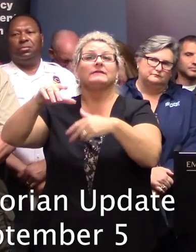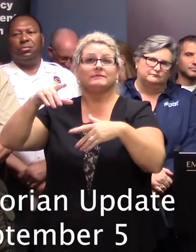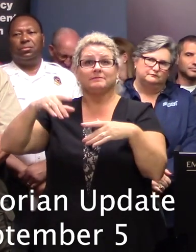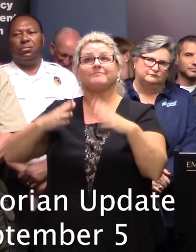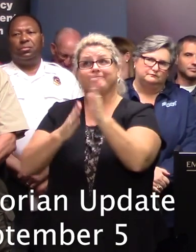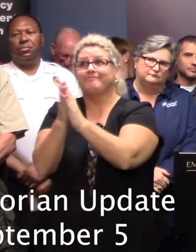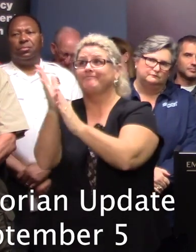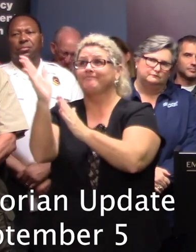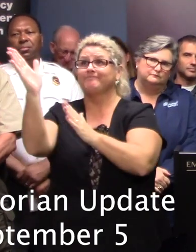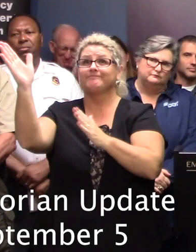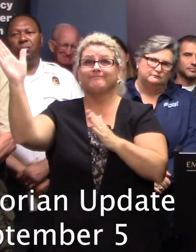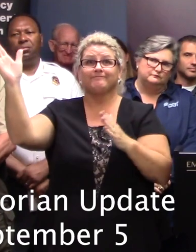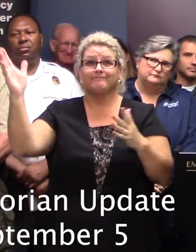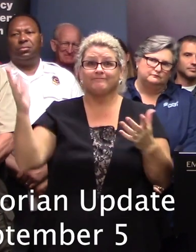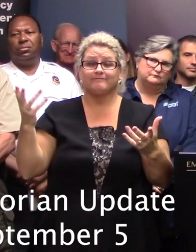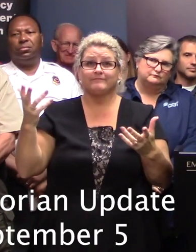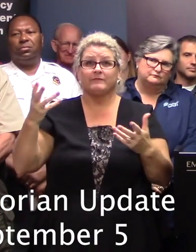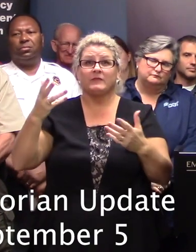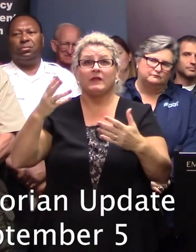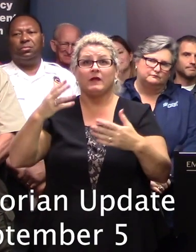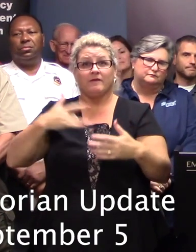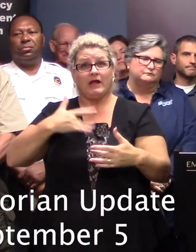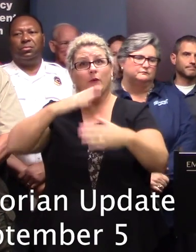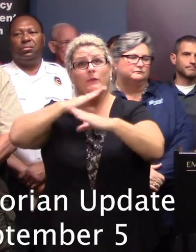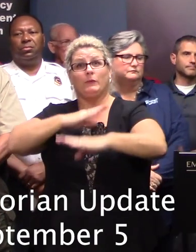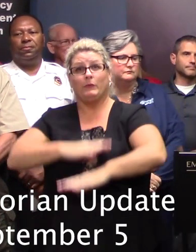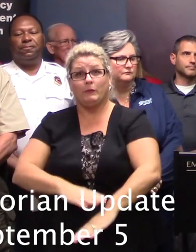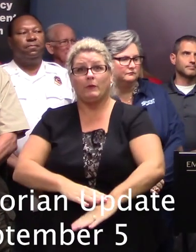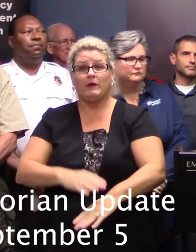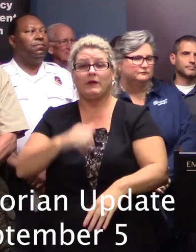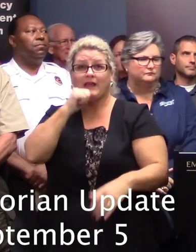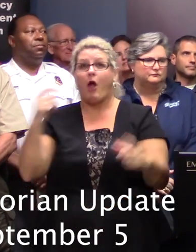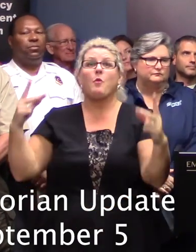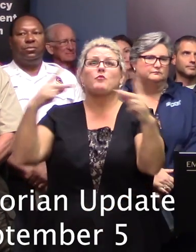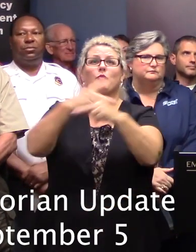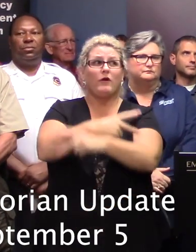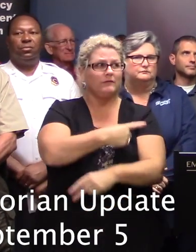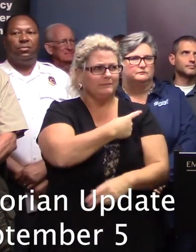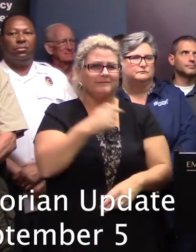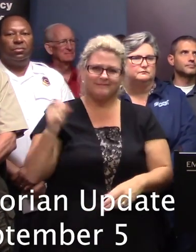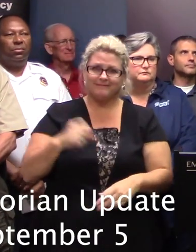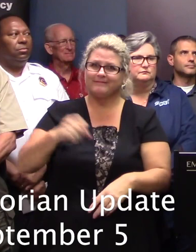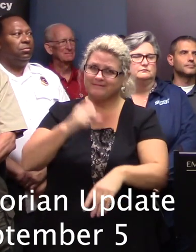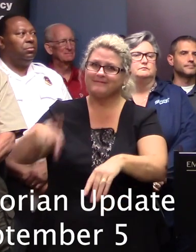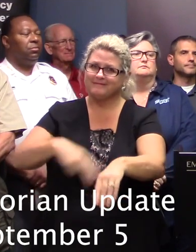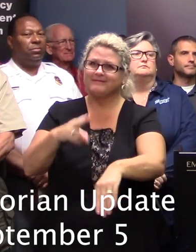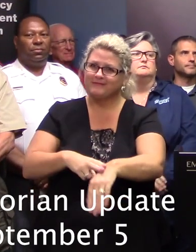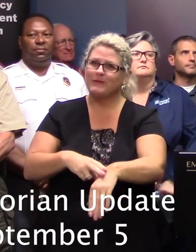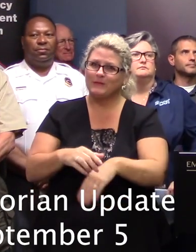is there any relief that it hasn't been worse than it is yes we will